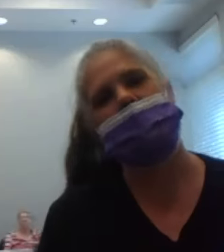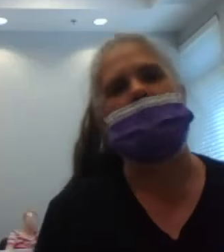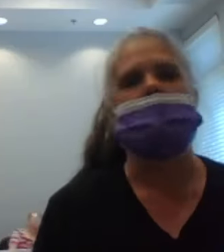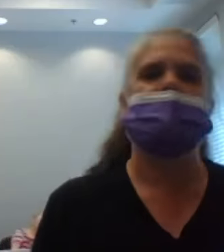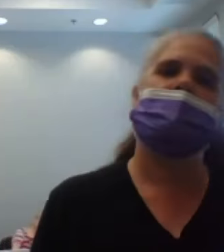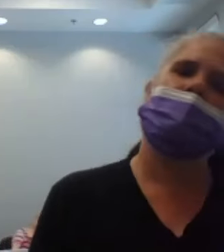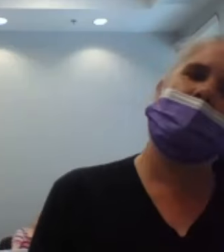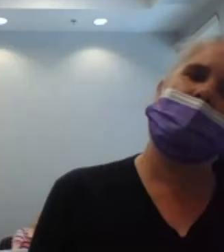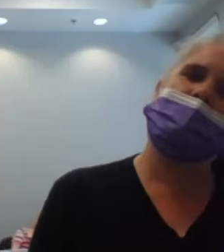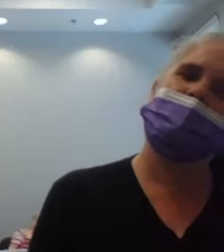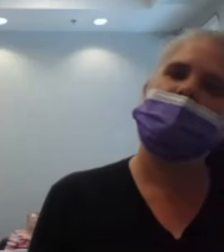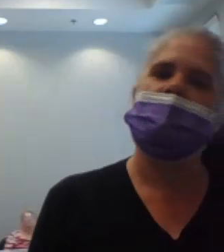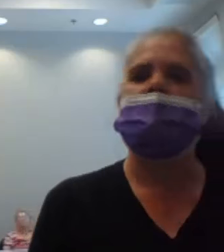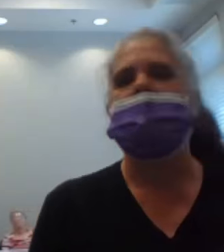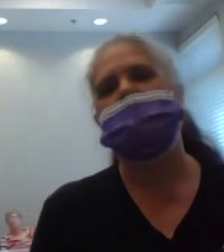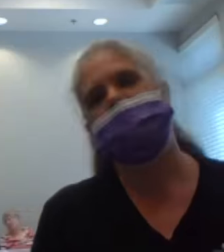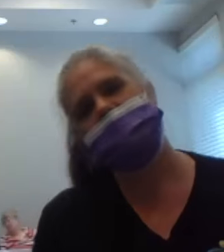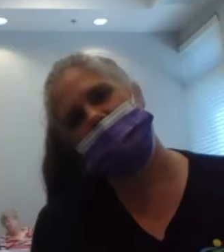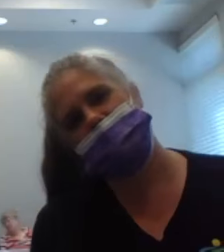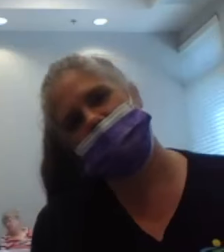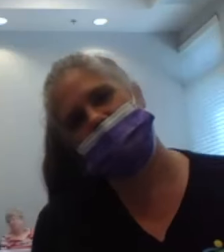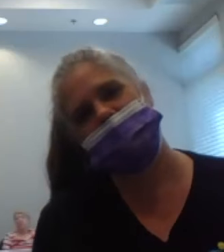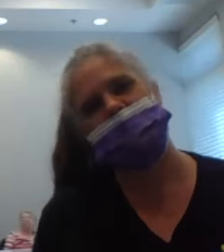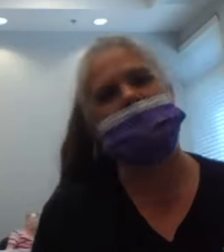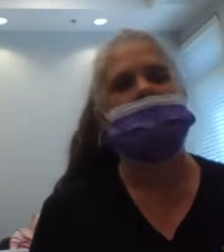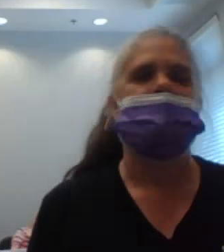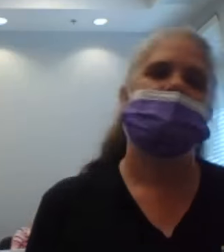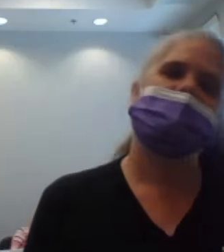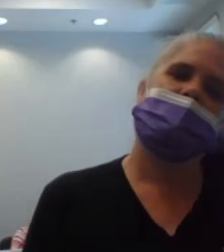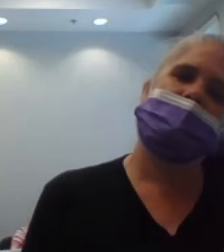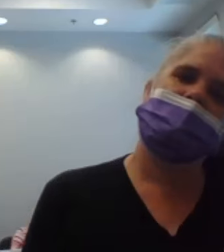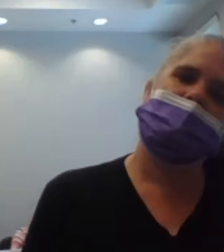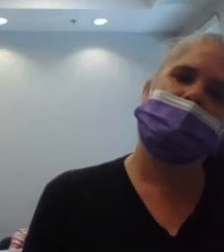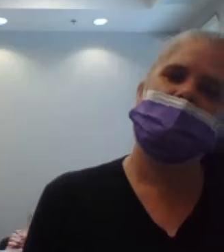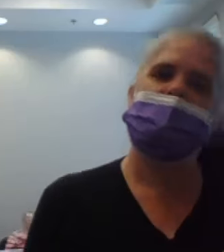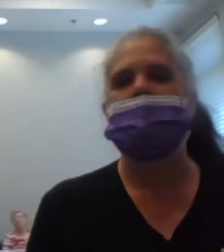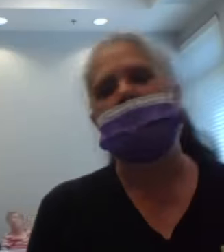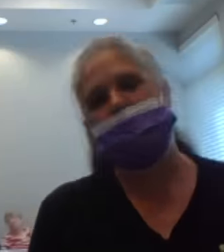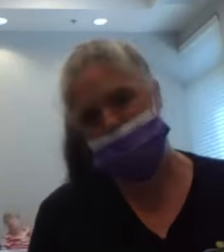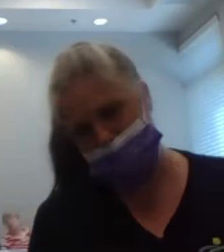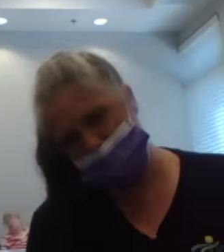five, six, seven, eight,